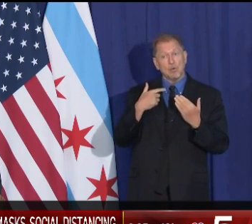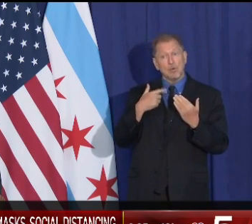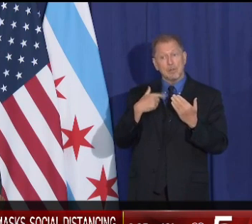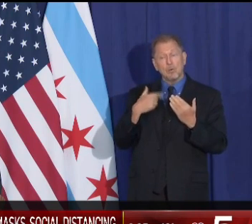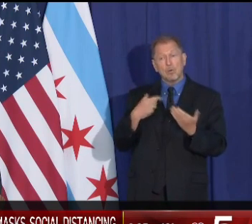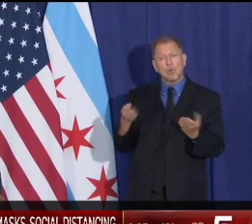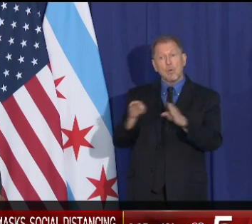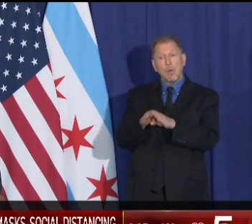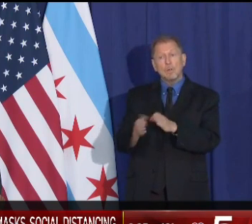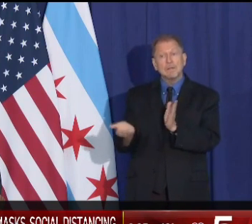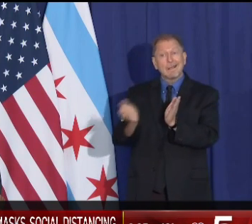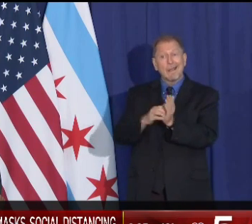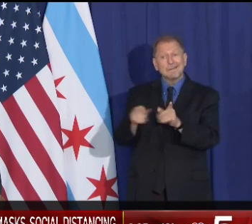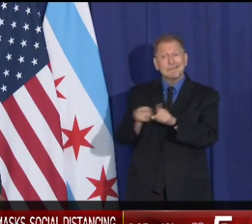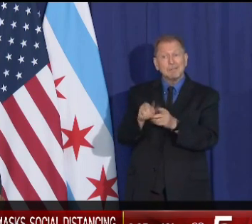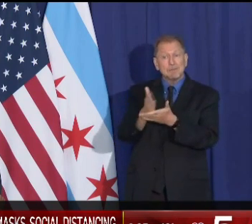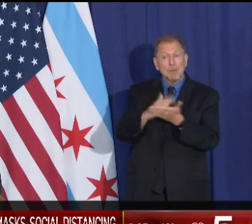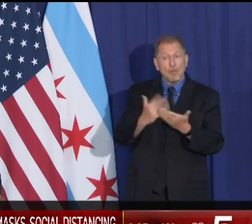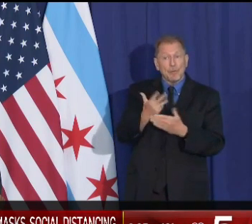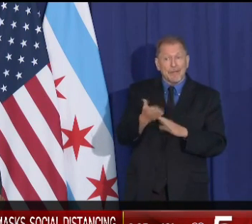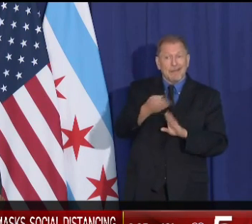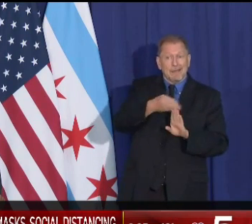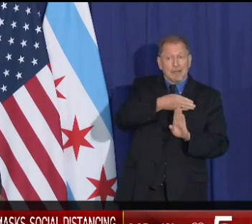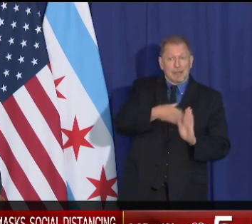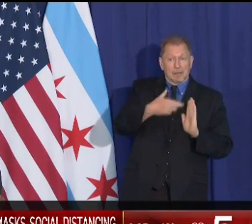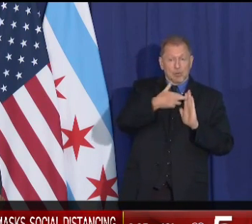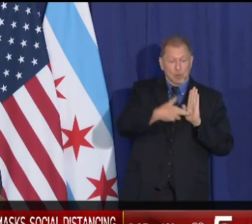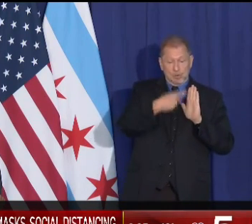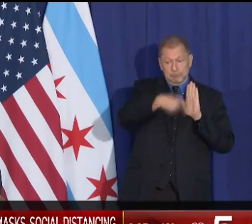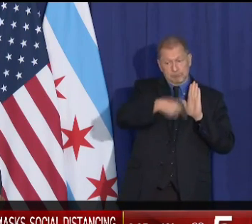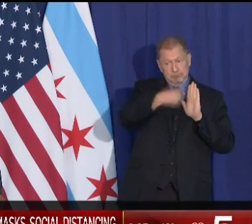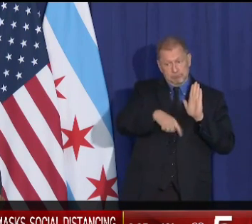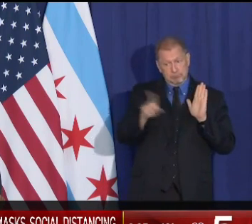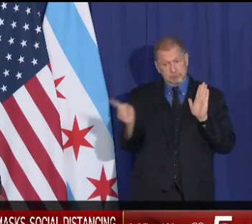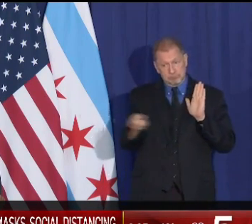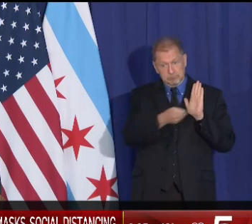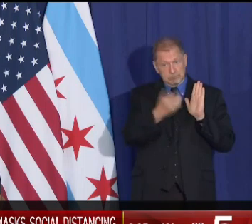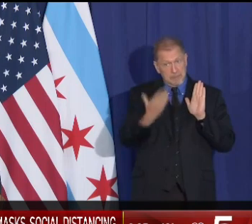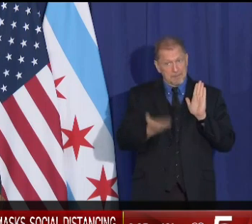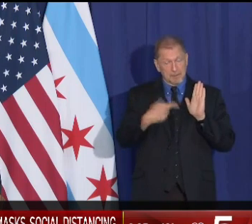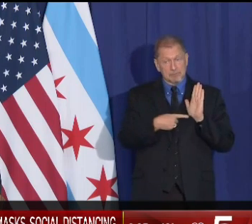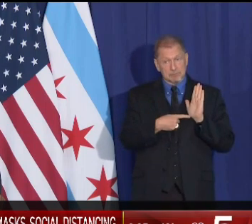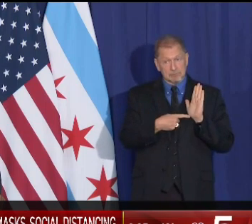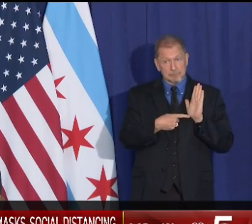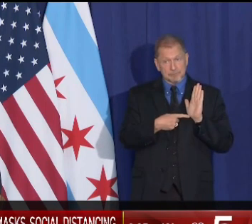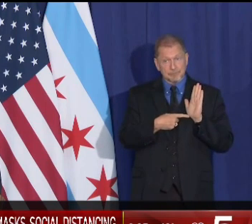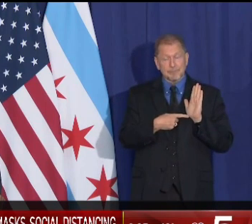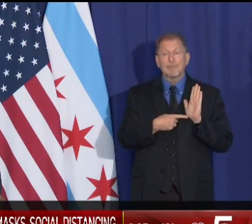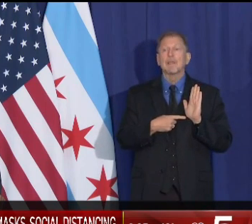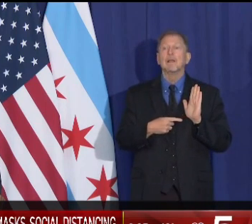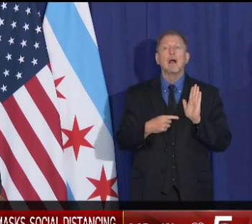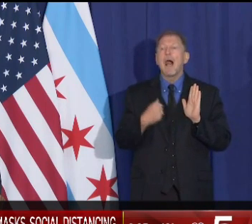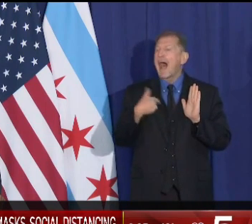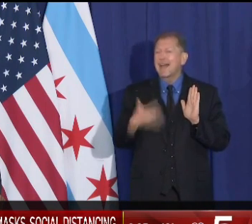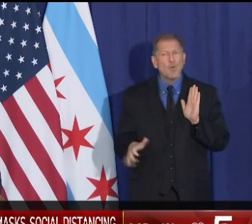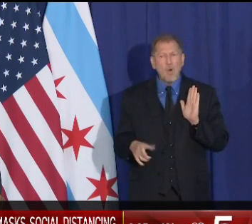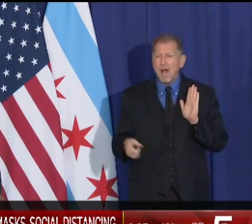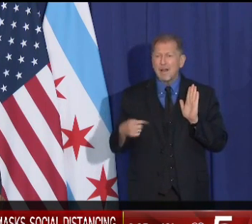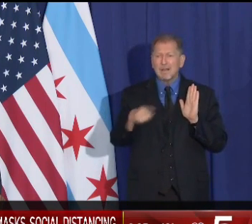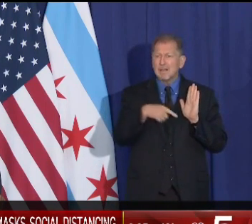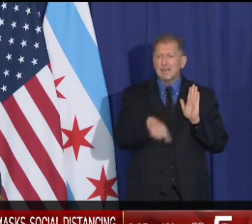three restrictions or other measures as needed. Now, let me be clear. I don't want to go there,